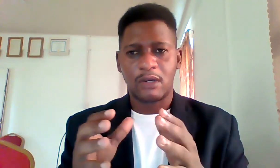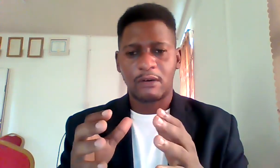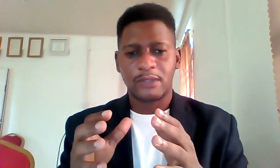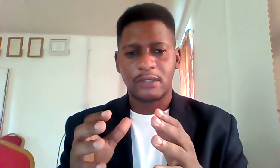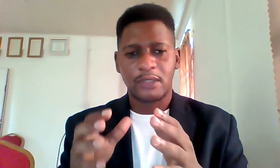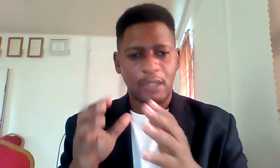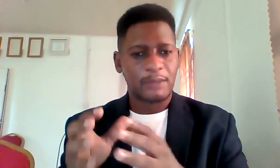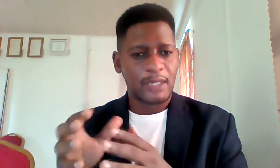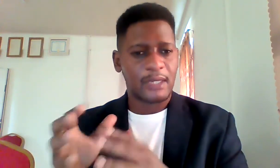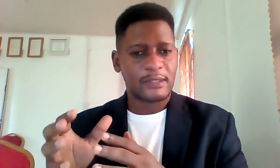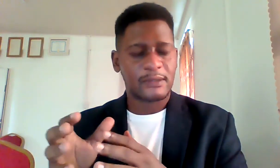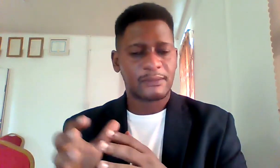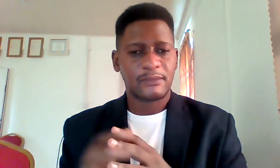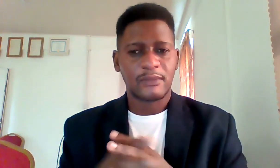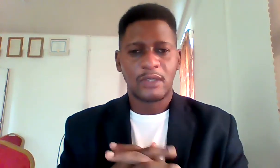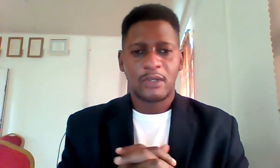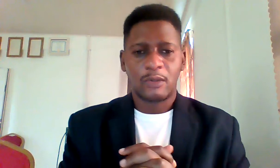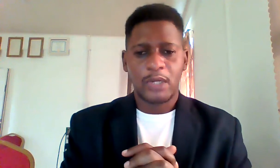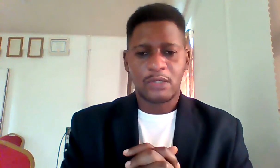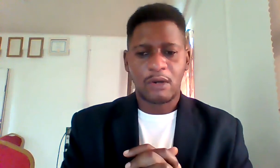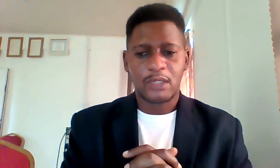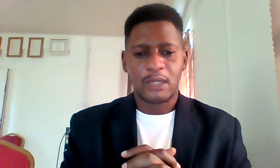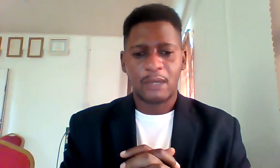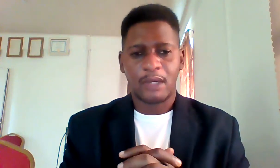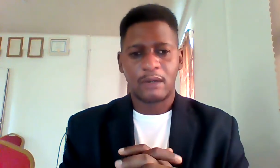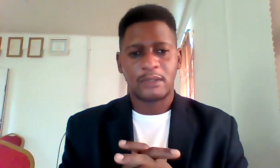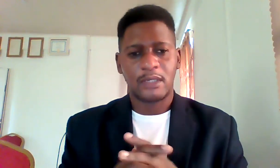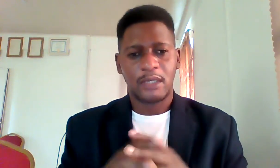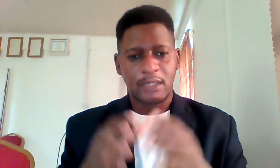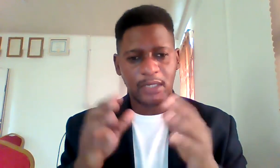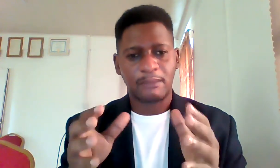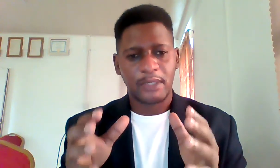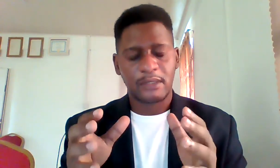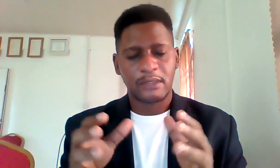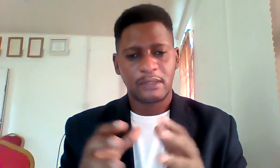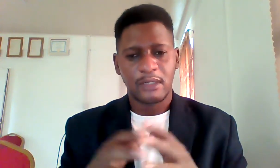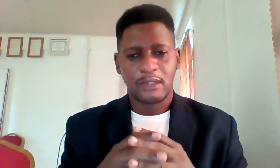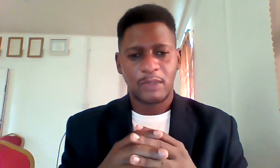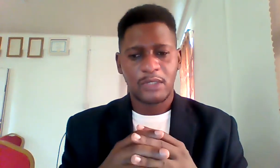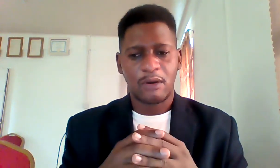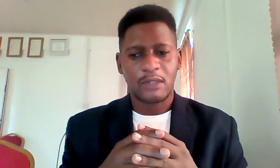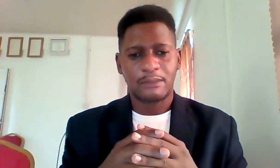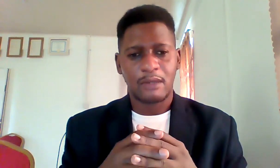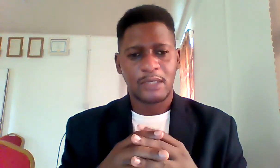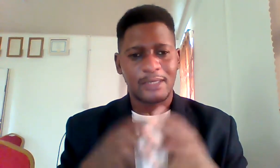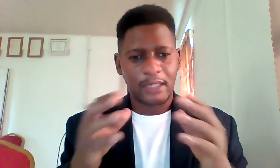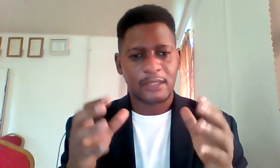of the wbs we are talking about a template we're talking about a data